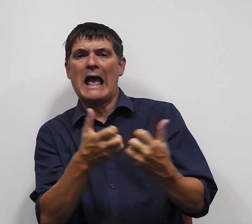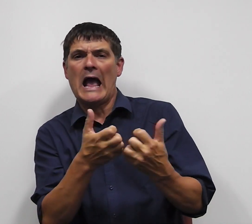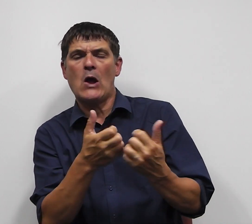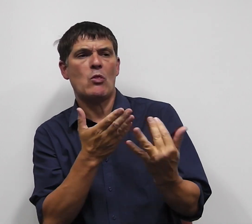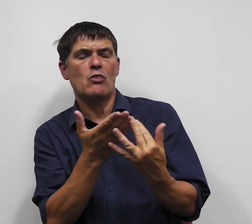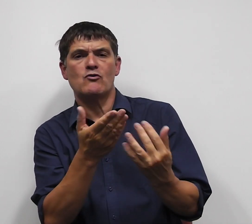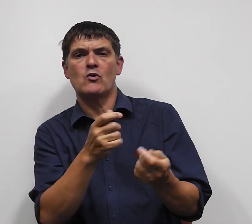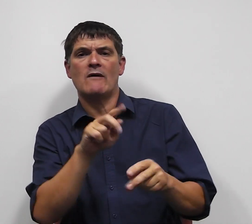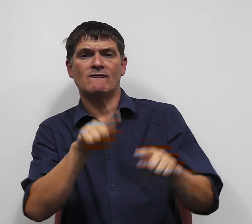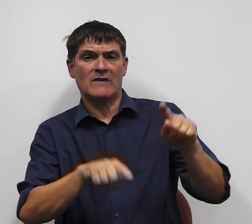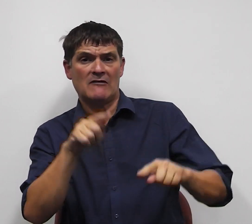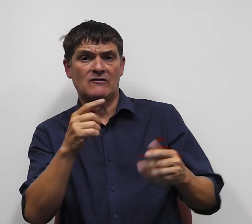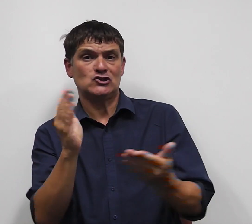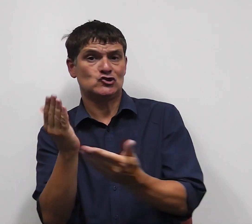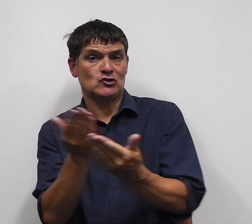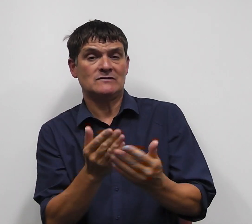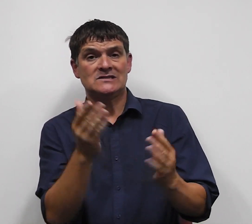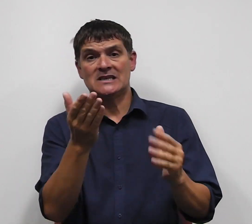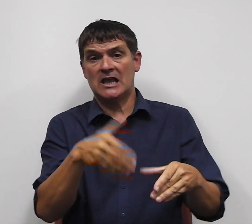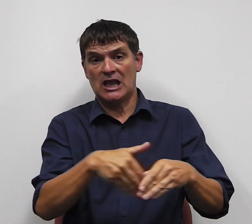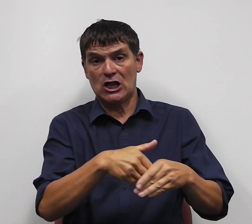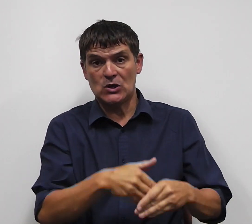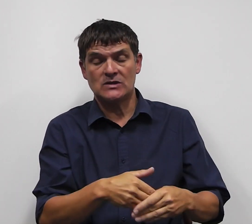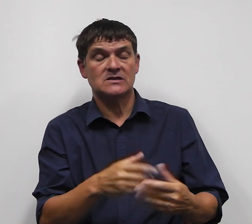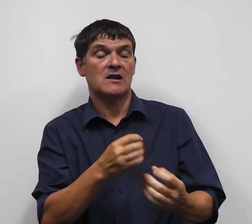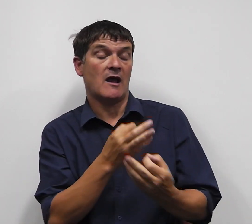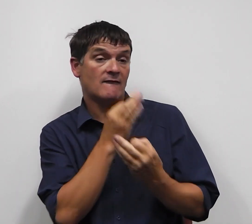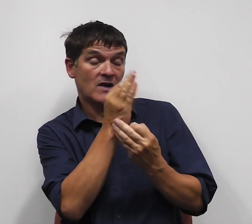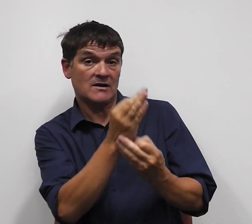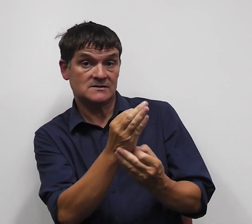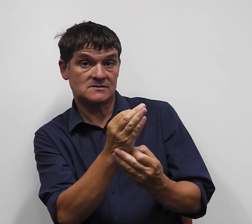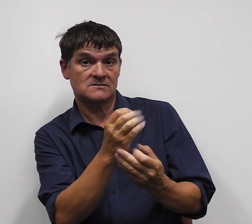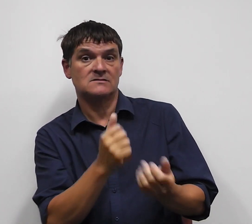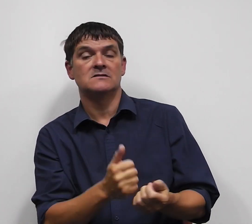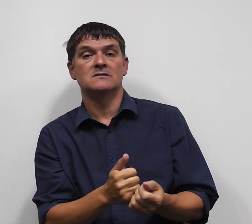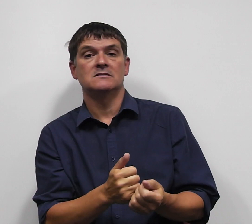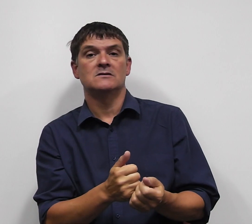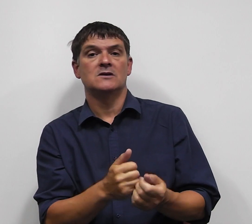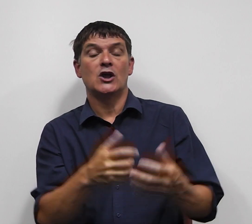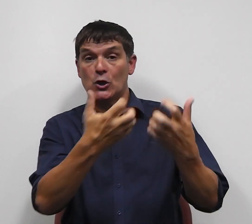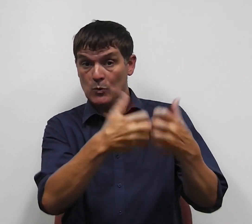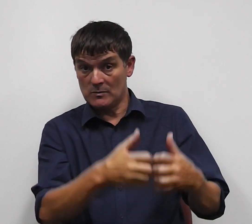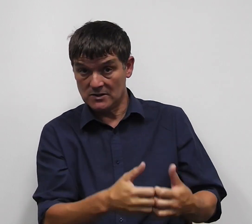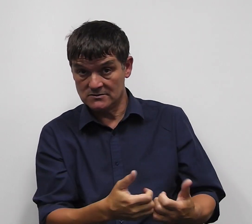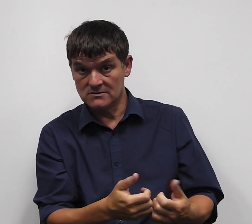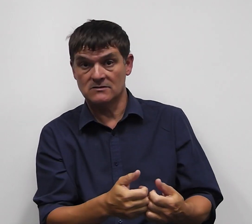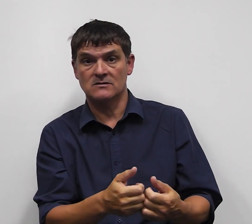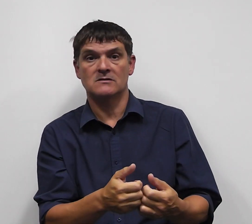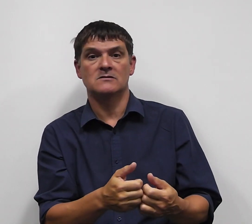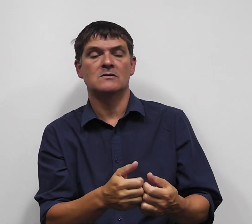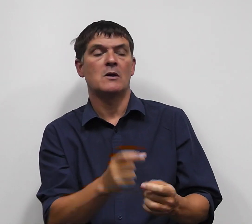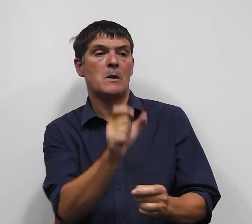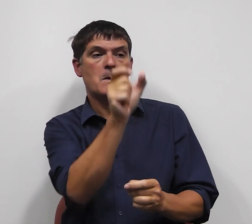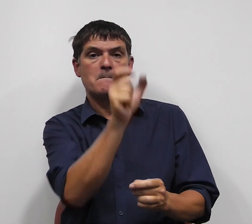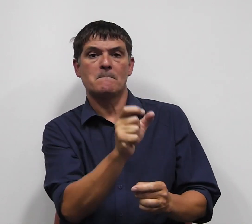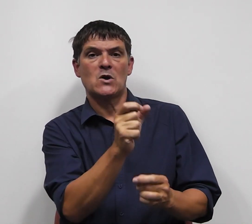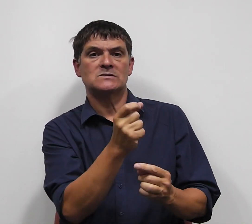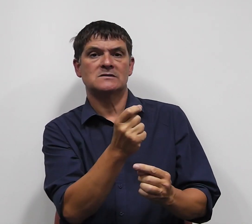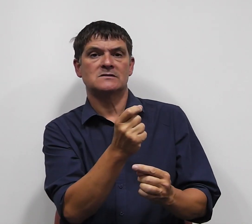including advice services, equipment, personalisation and direct